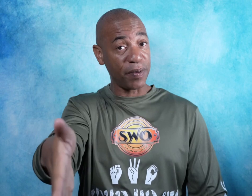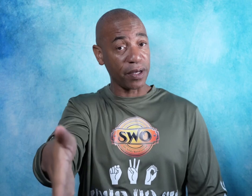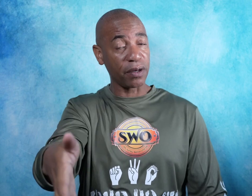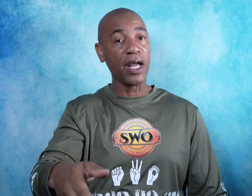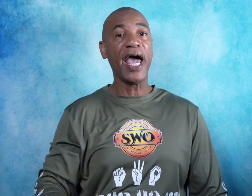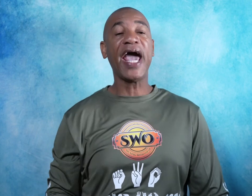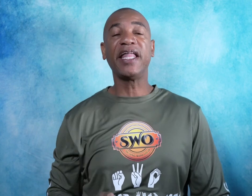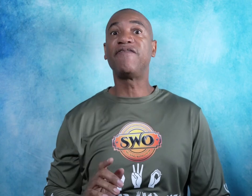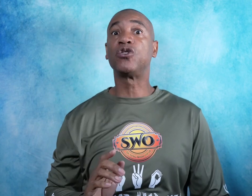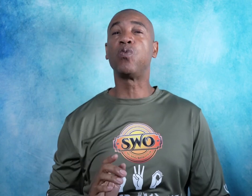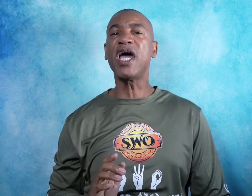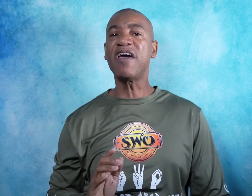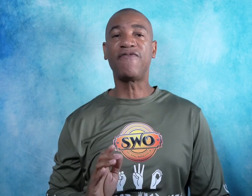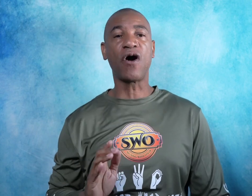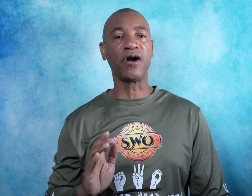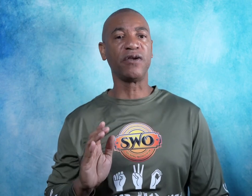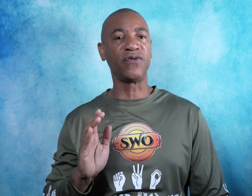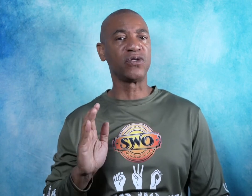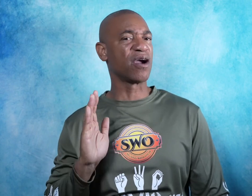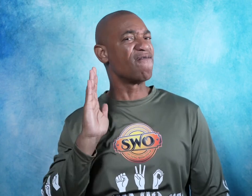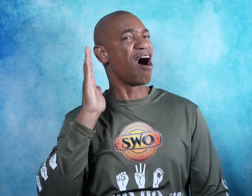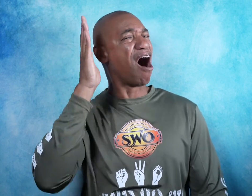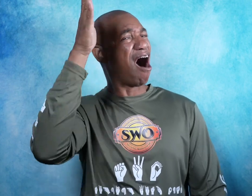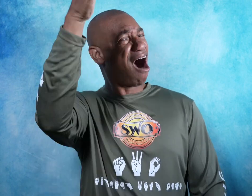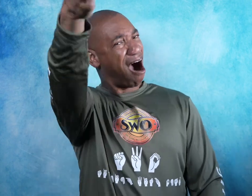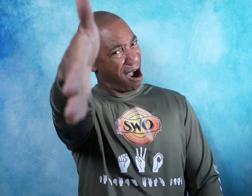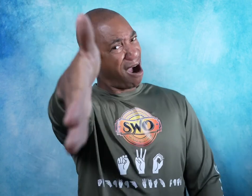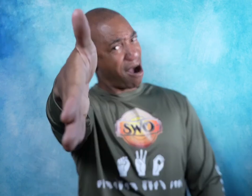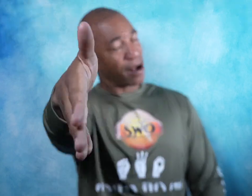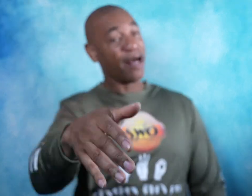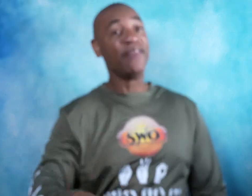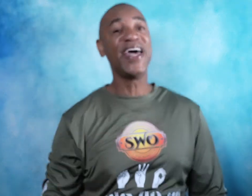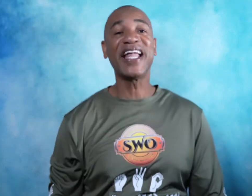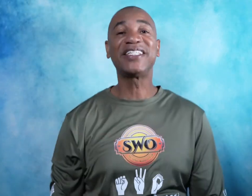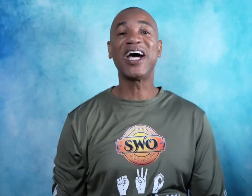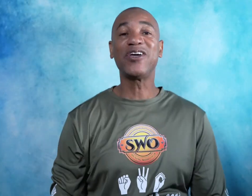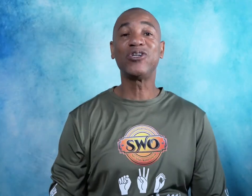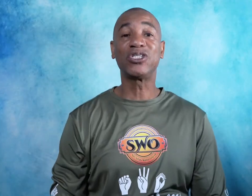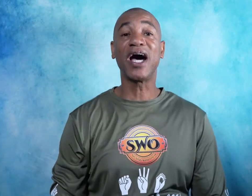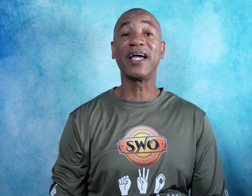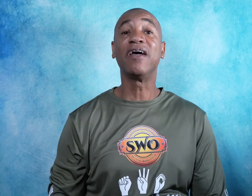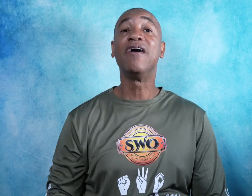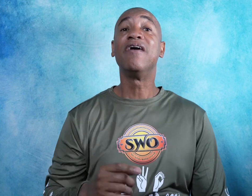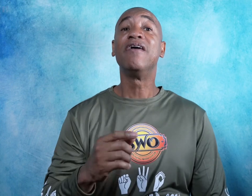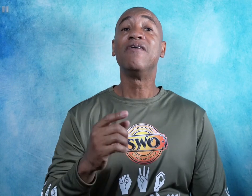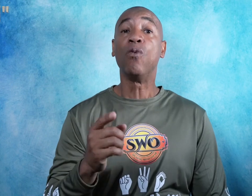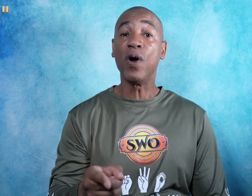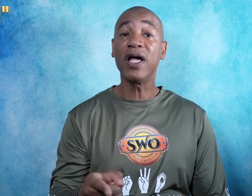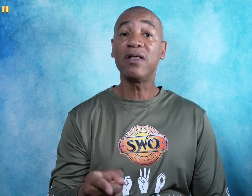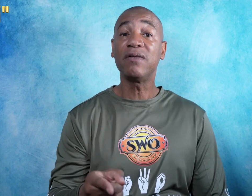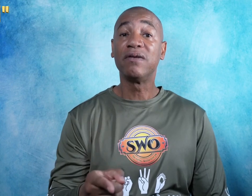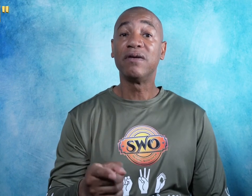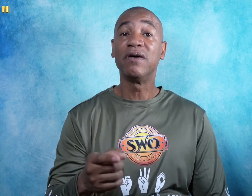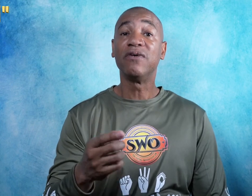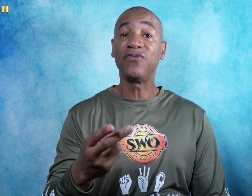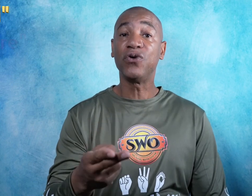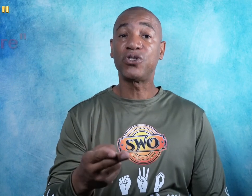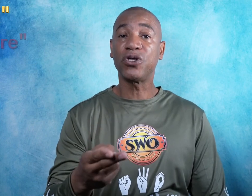bigger. And if it's way far in the future. That is how you sign Will, future,